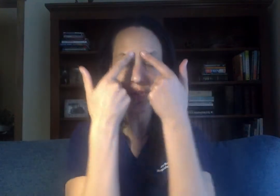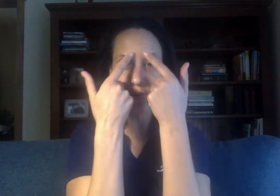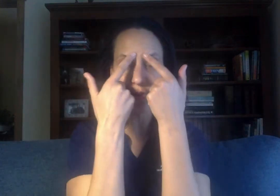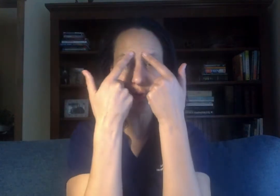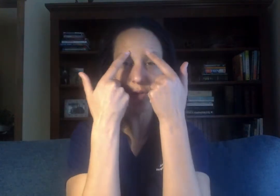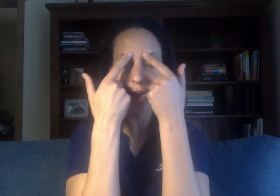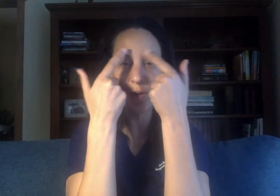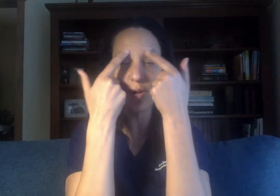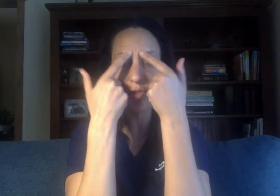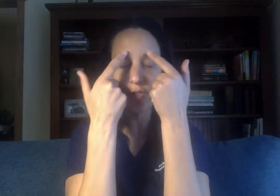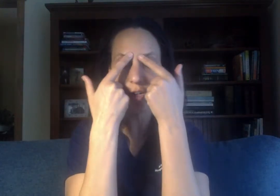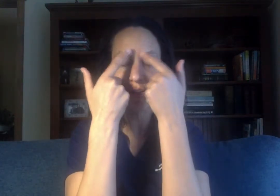Where the eyebrows start.